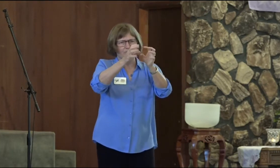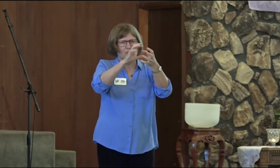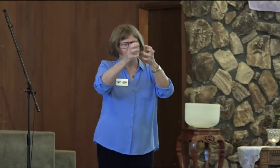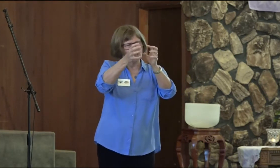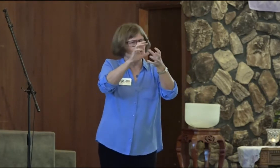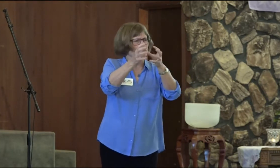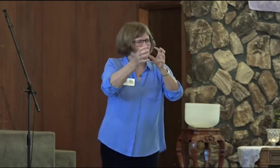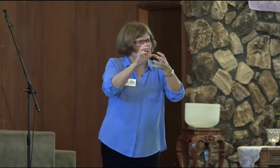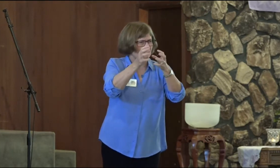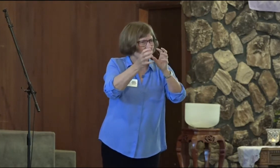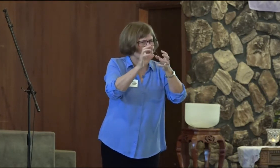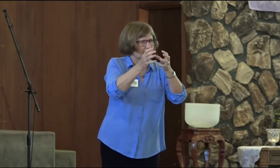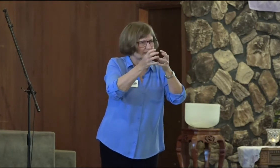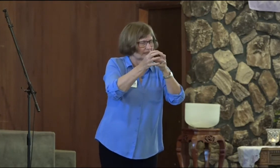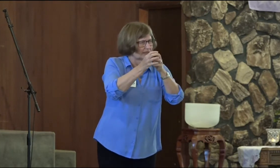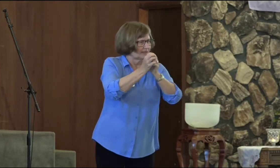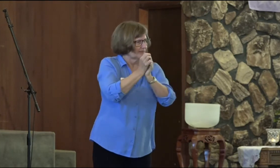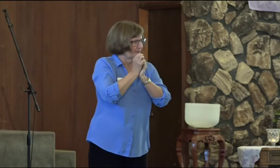more turmoil.